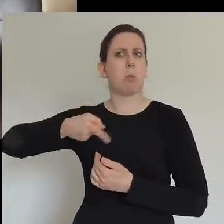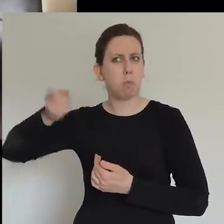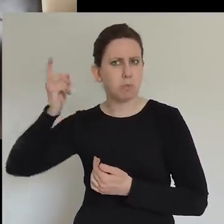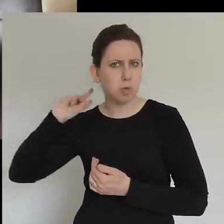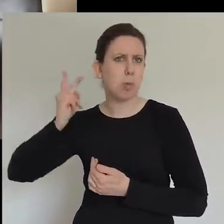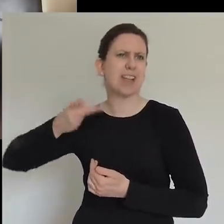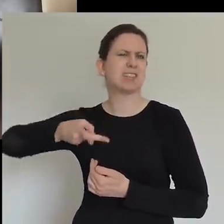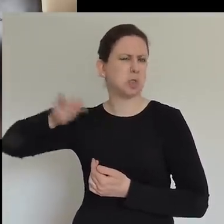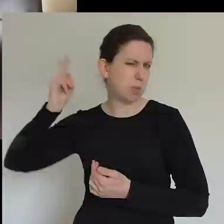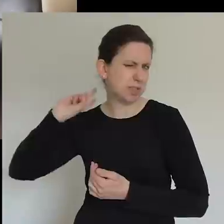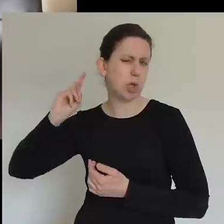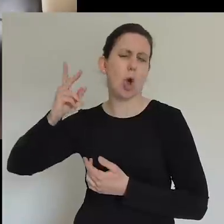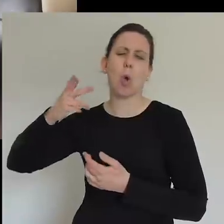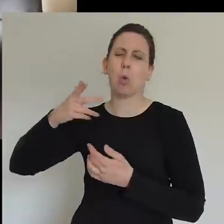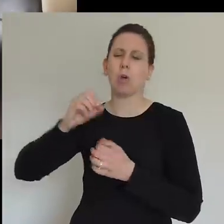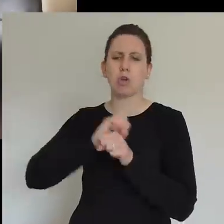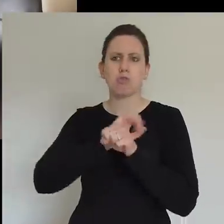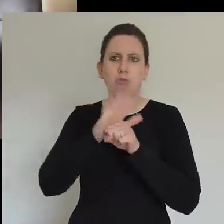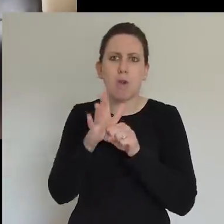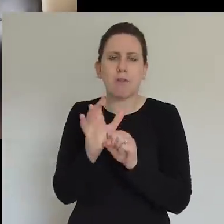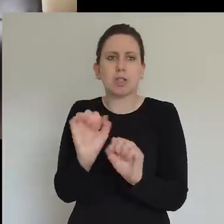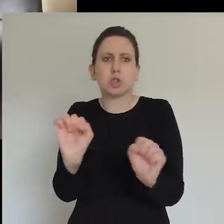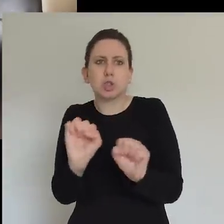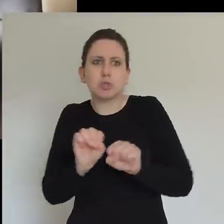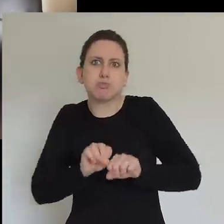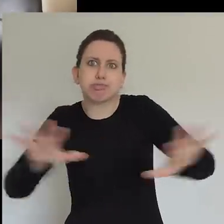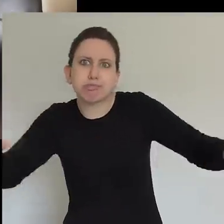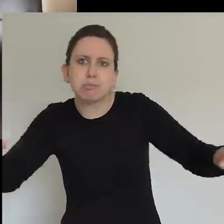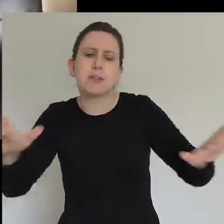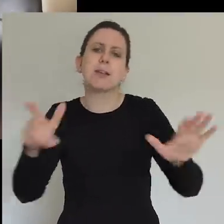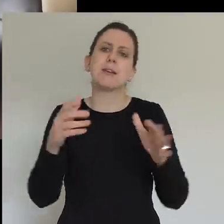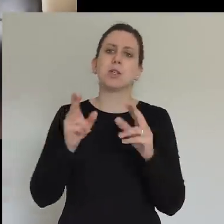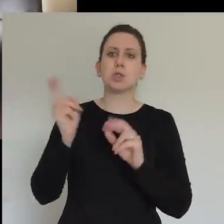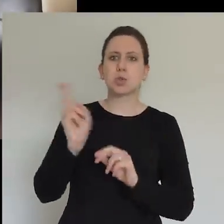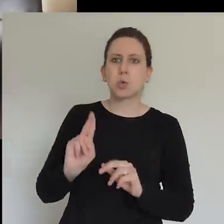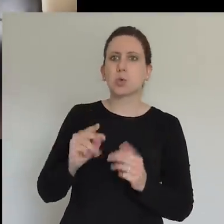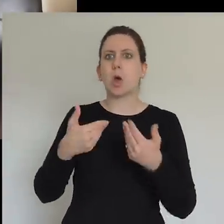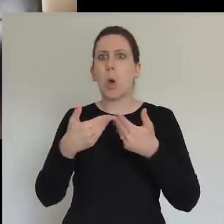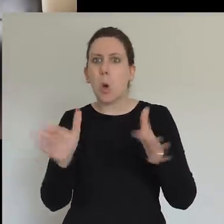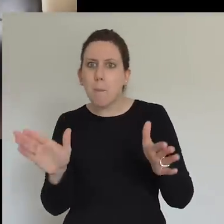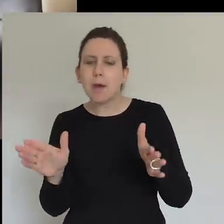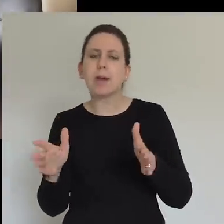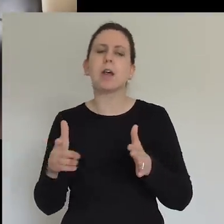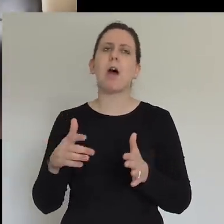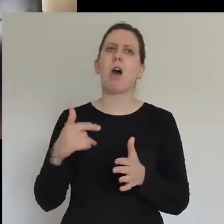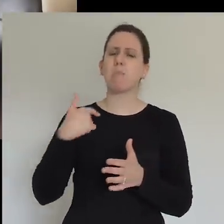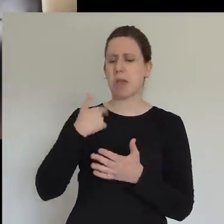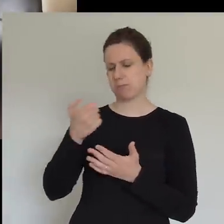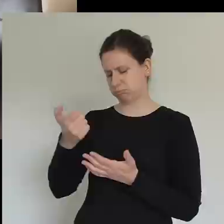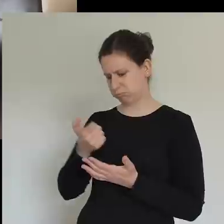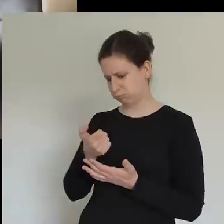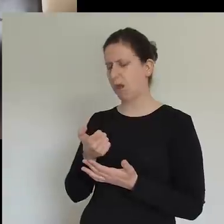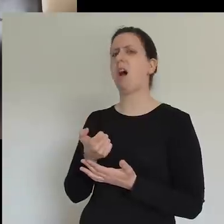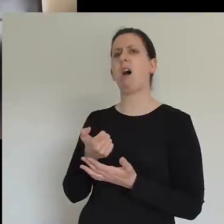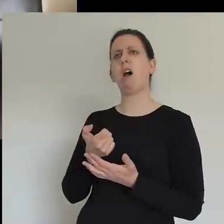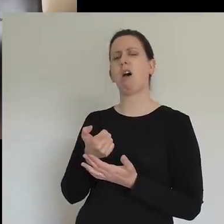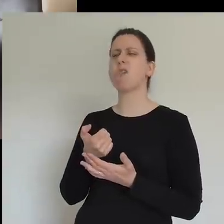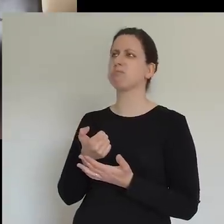closed. And it was just, I was just a bit like, oh, I need to disrupt my thinking. And I just thought as I sort of dwelt on that, and I've been